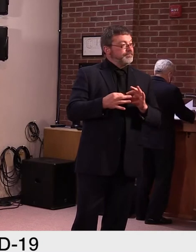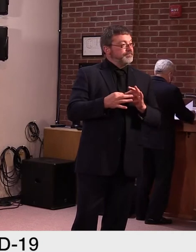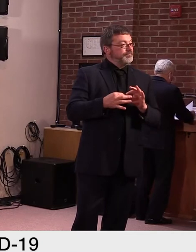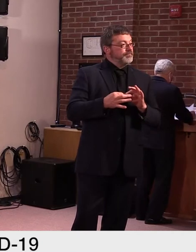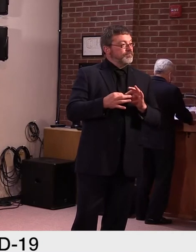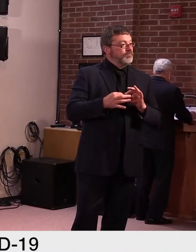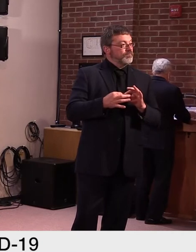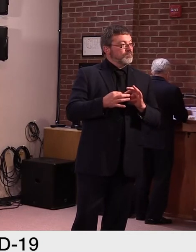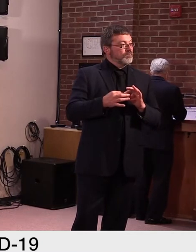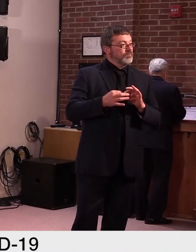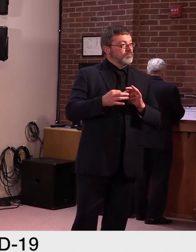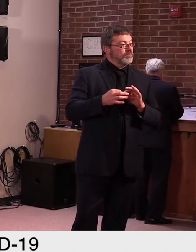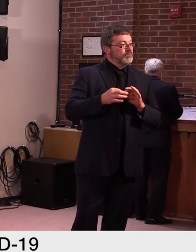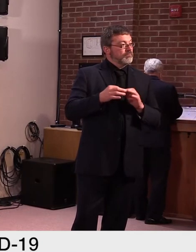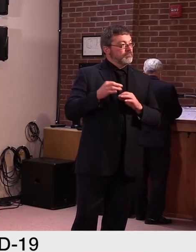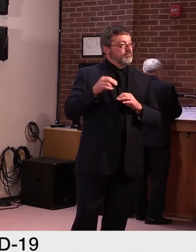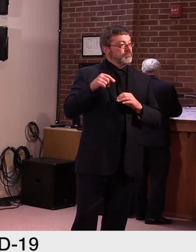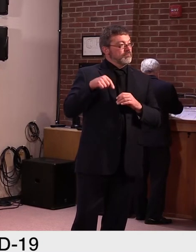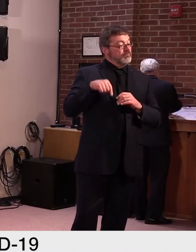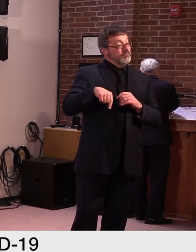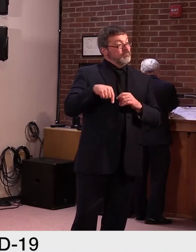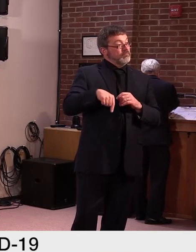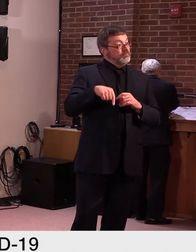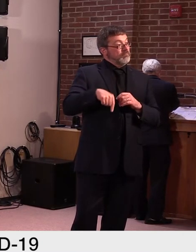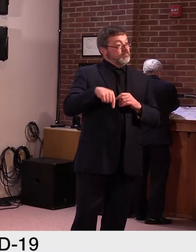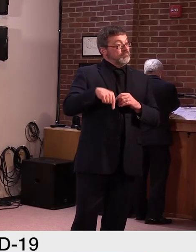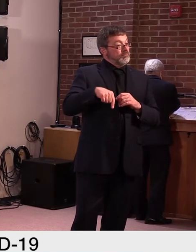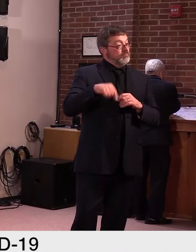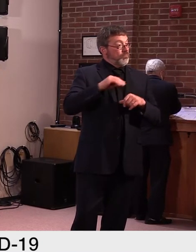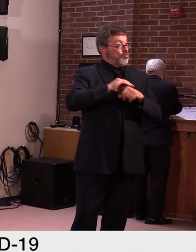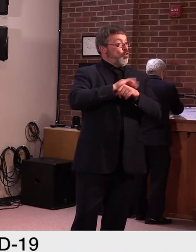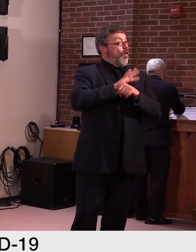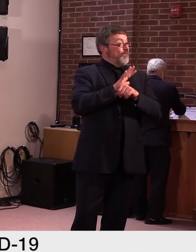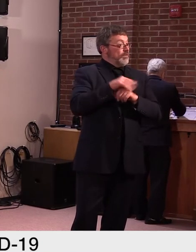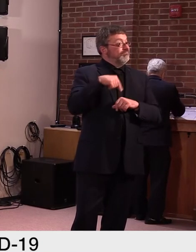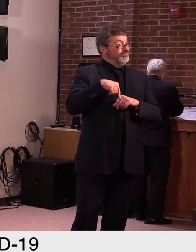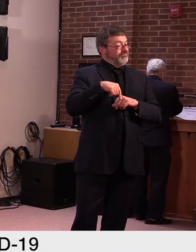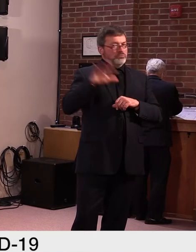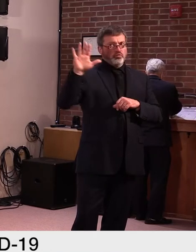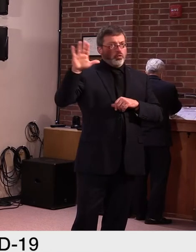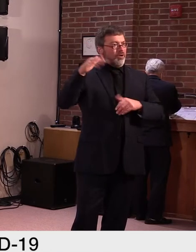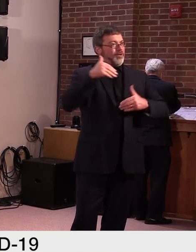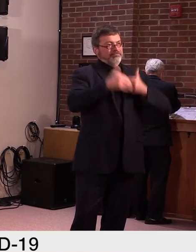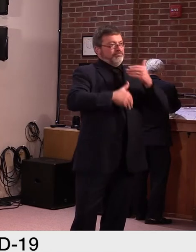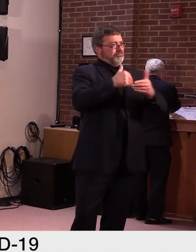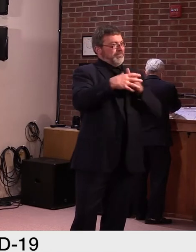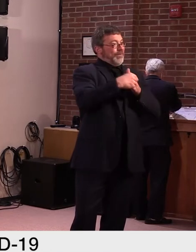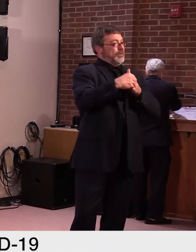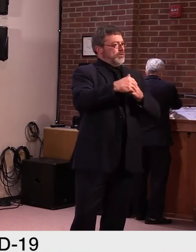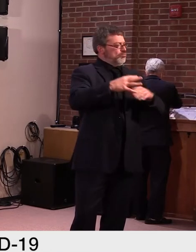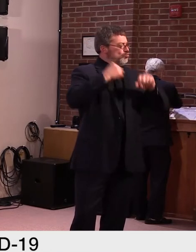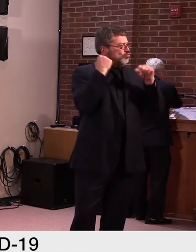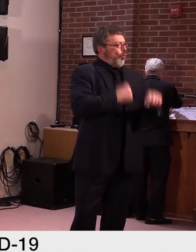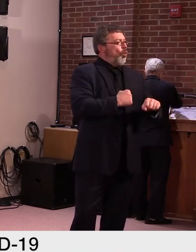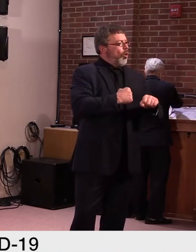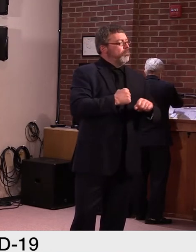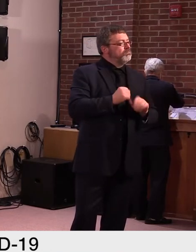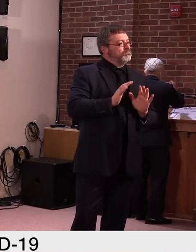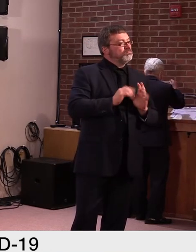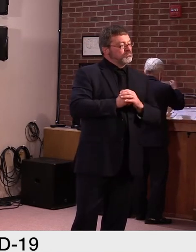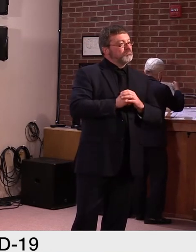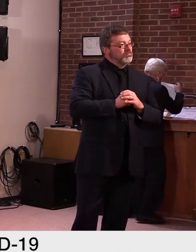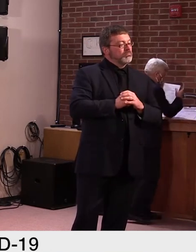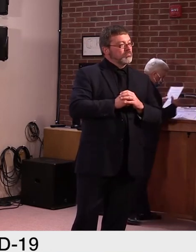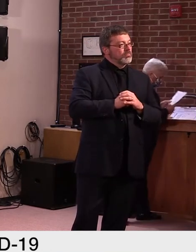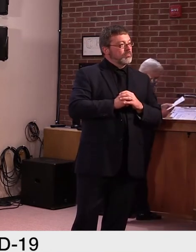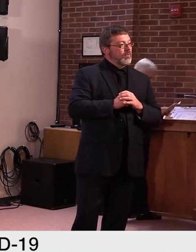whole COVID problem and, uh, you can get credit from that from your opponent. That doesn't happen every day. Um, what I'm curious